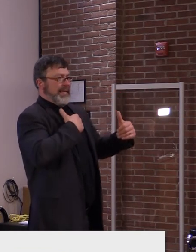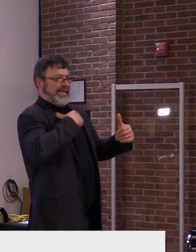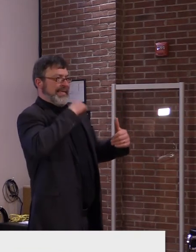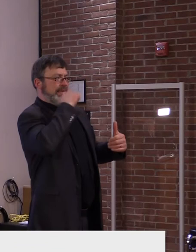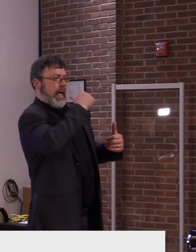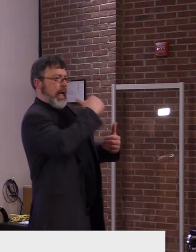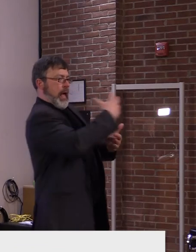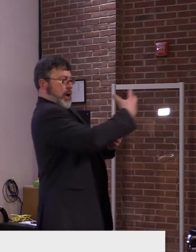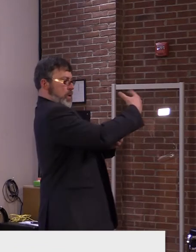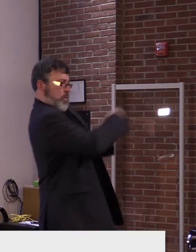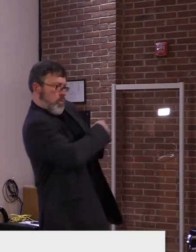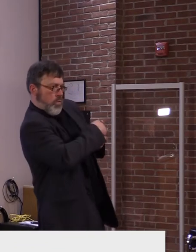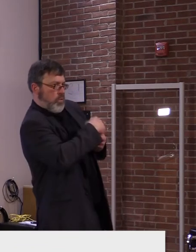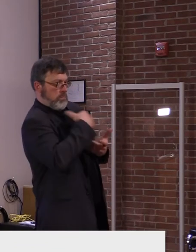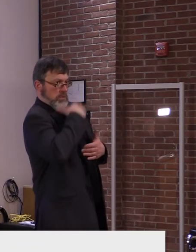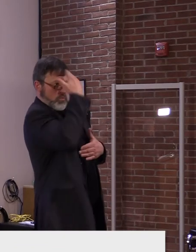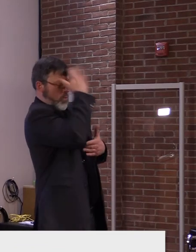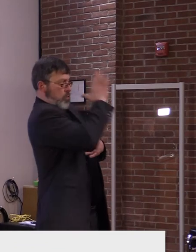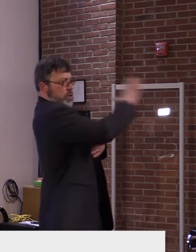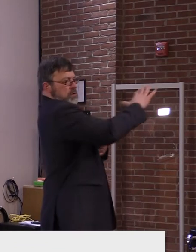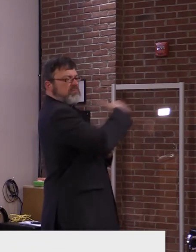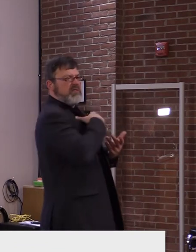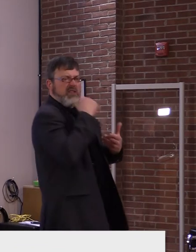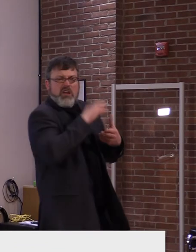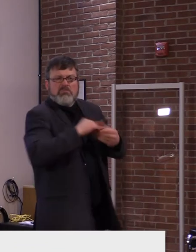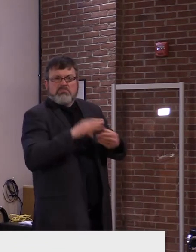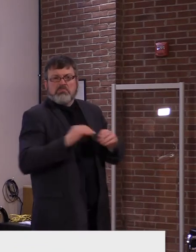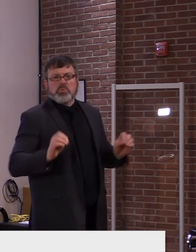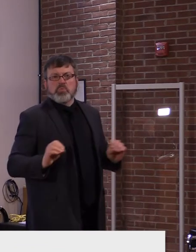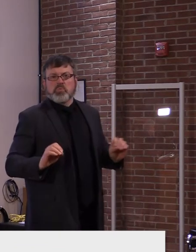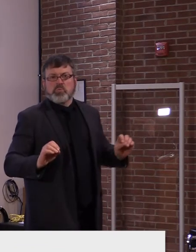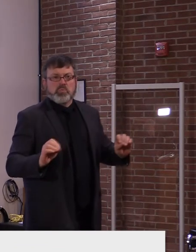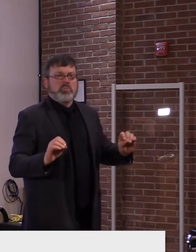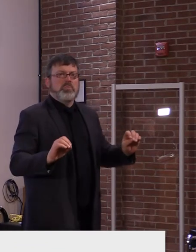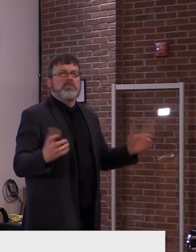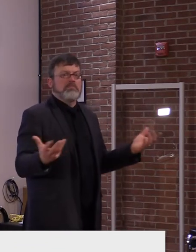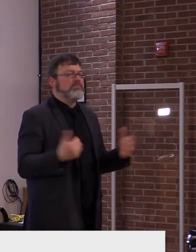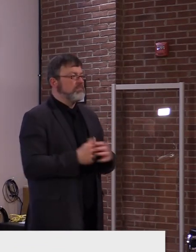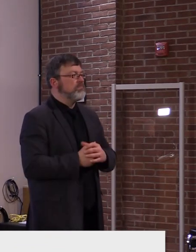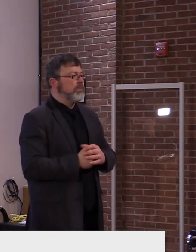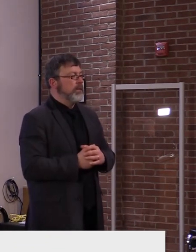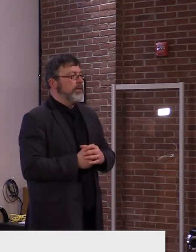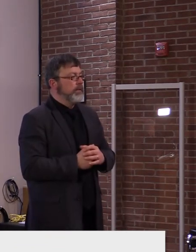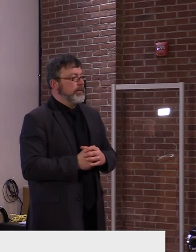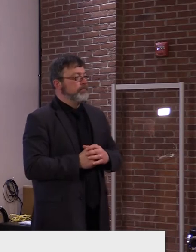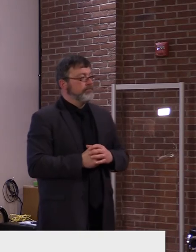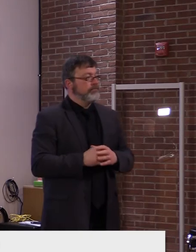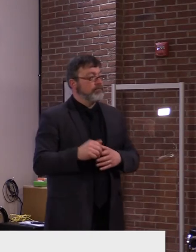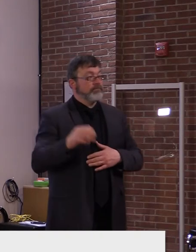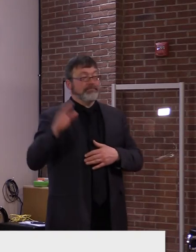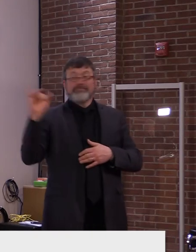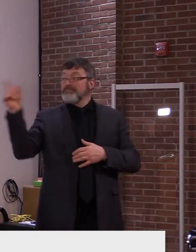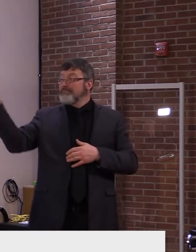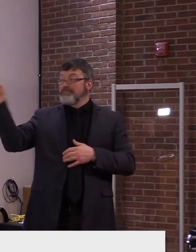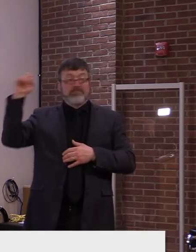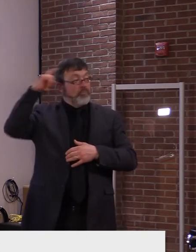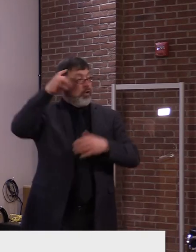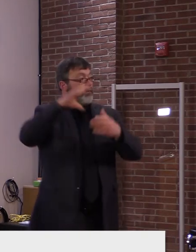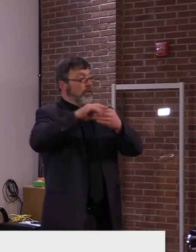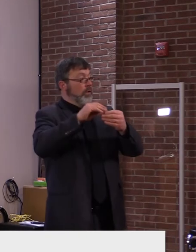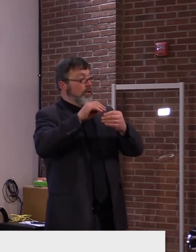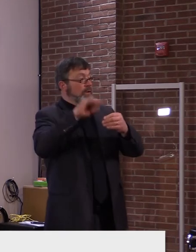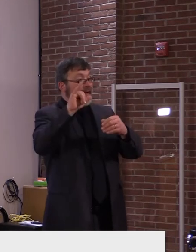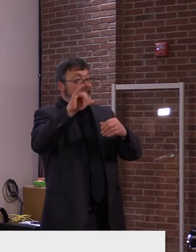that program because, um, like the governor was talking about some of the pharmacy programs, like the Walgreens programs, I don't,